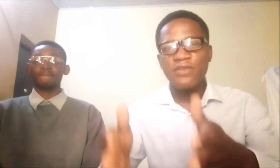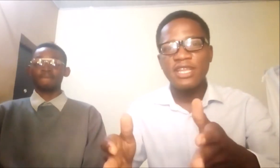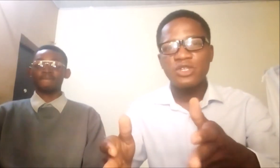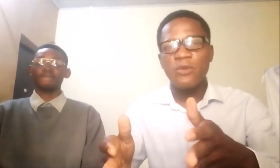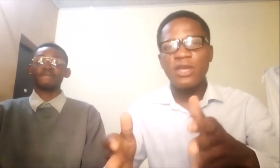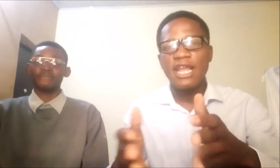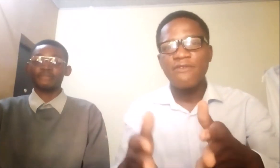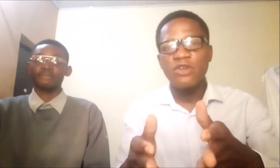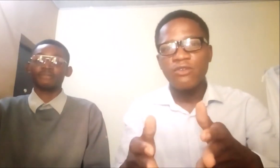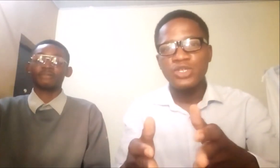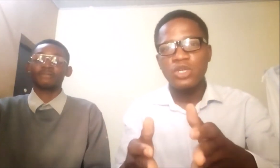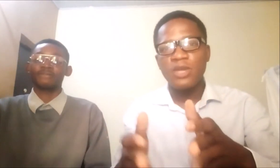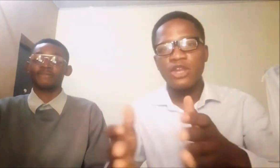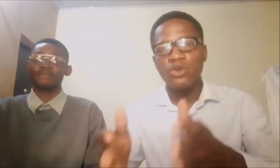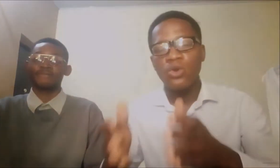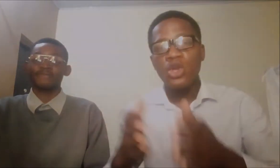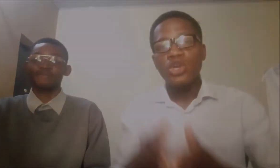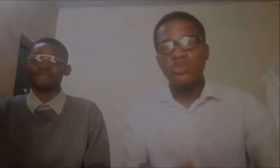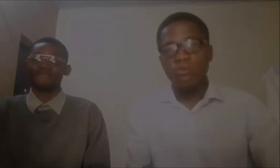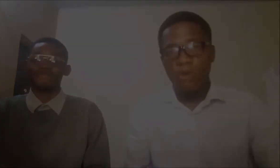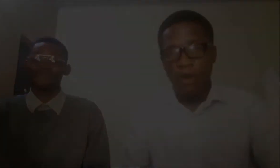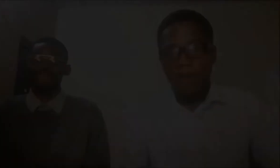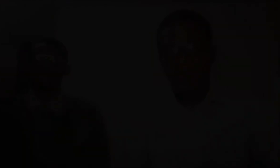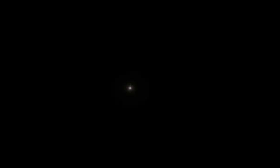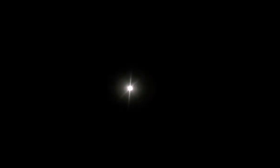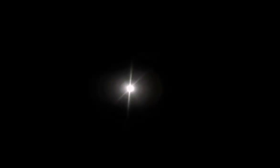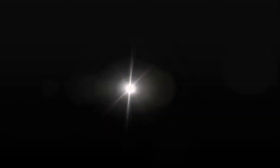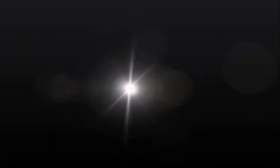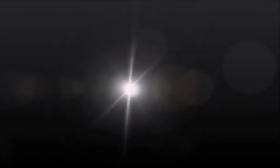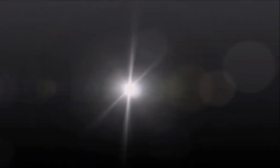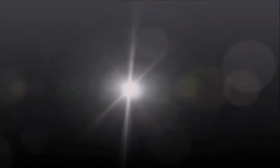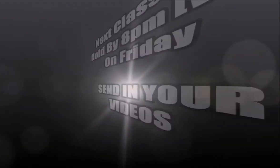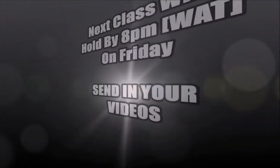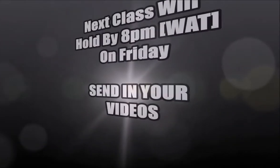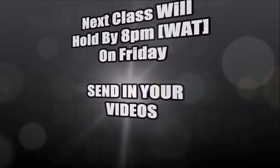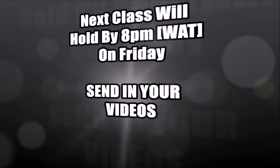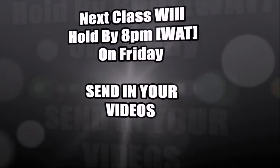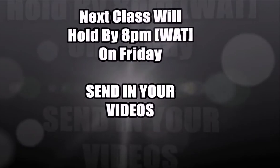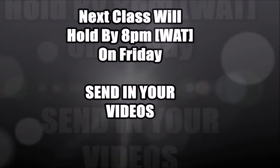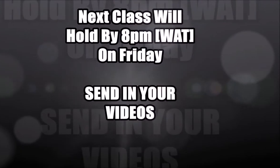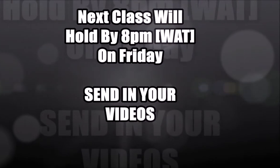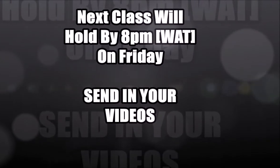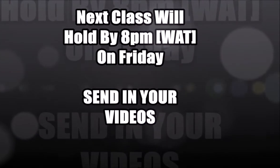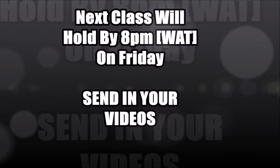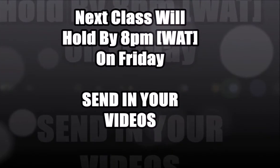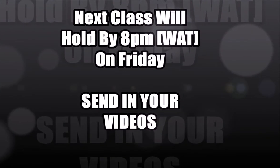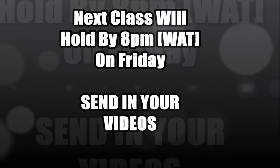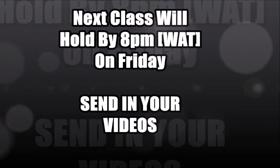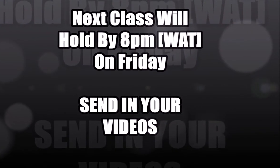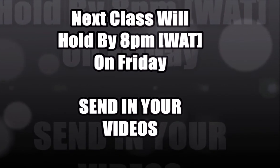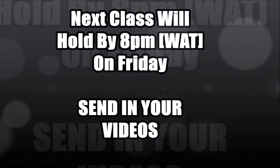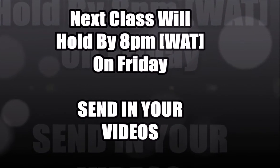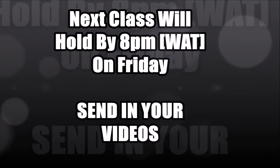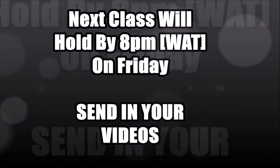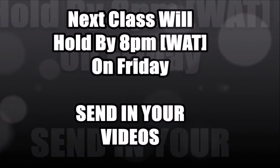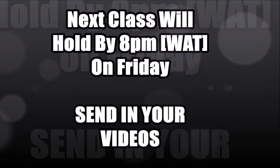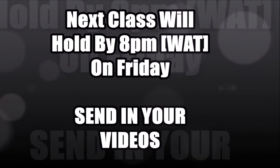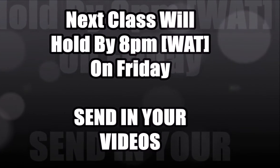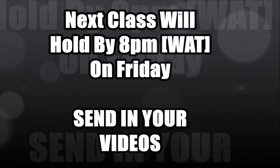Fill it so that we can have your information. We can know you more. So, while you do that, also keep sharing the link. So, until Friday,